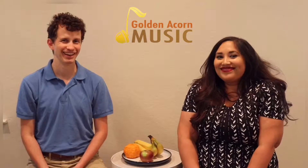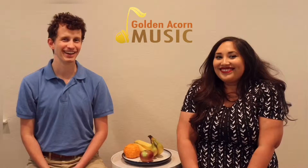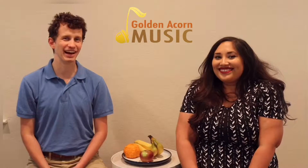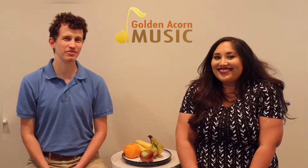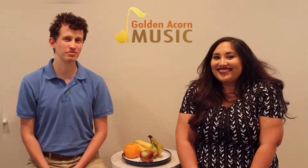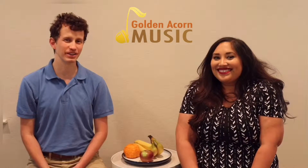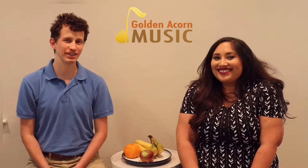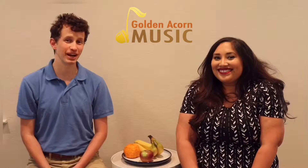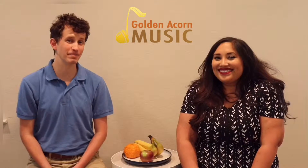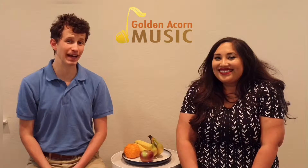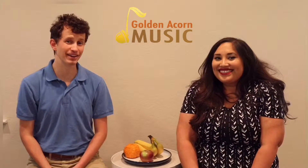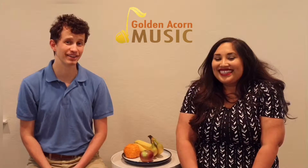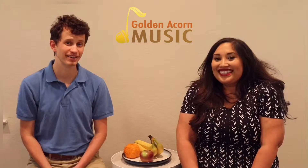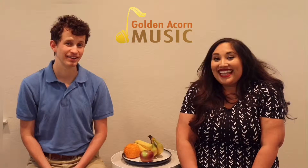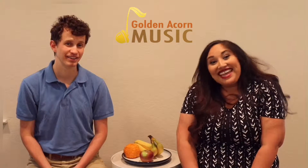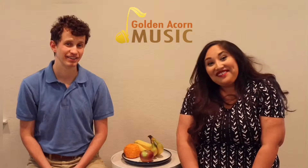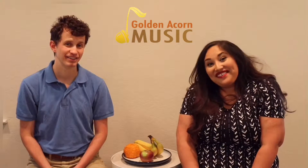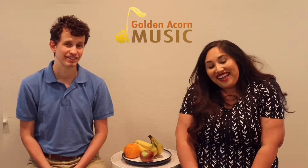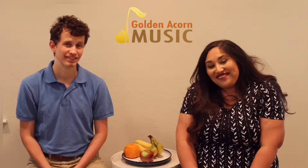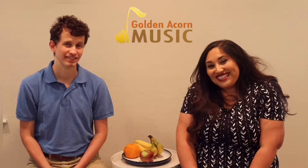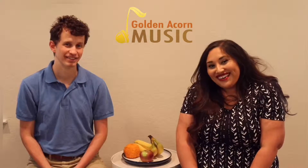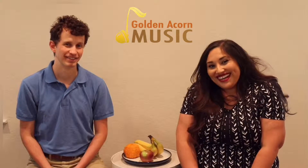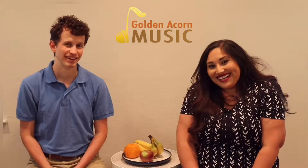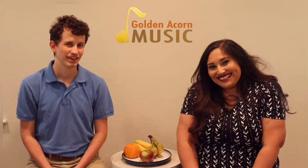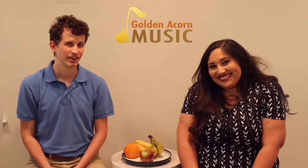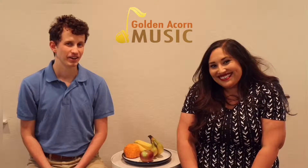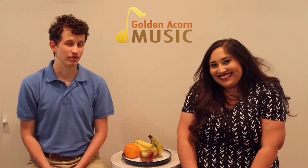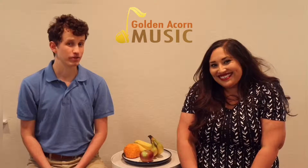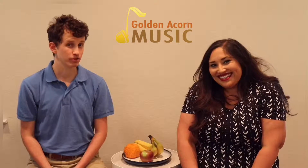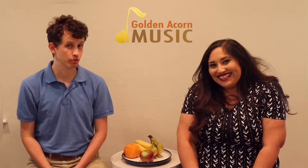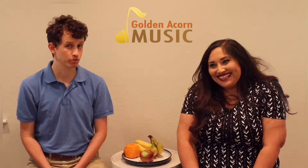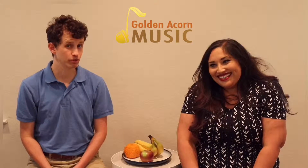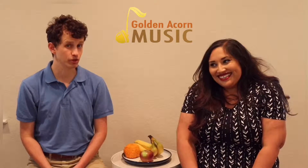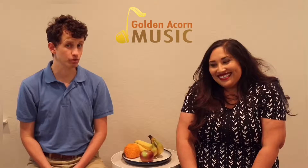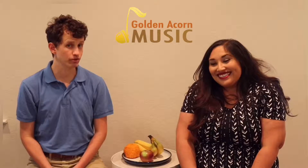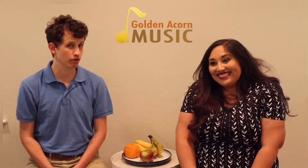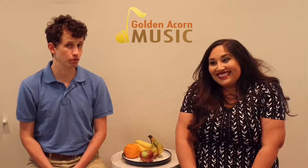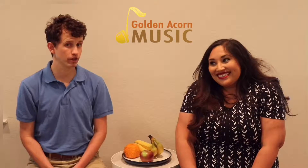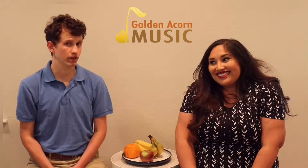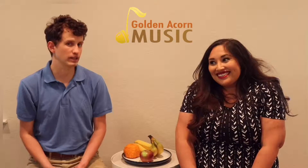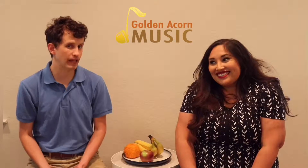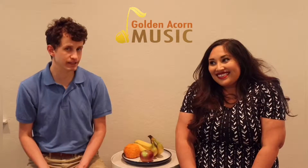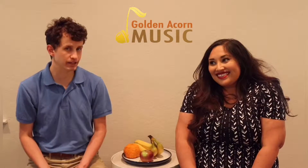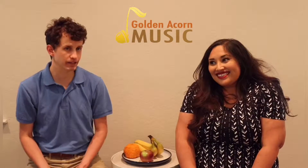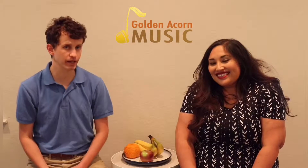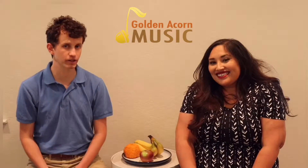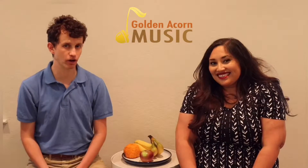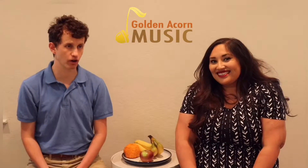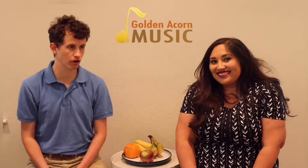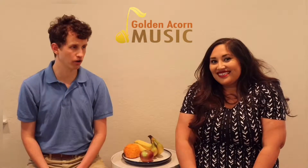Hi everybody, I'm Matt. Hey everyone, I'm Victoria. Ready for some more music. We've got one a classic today called